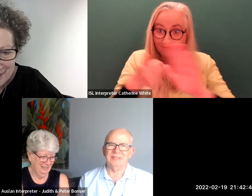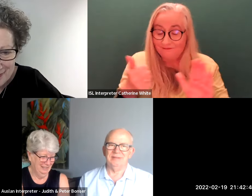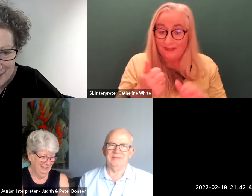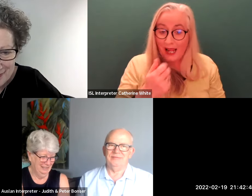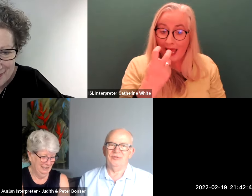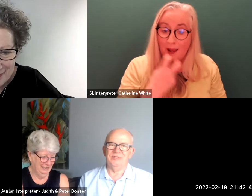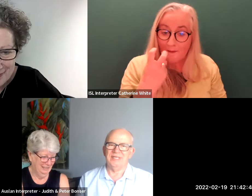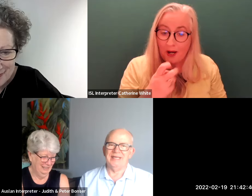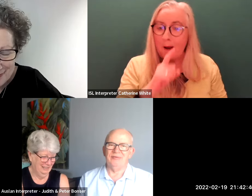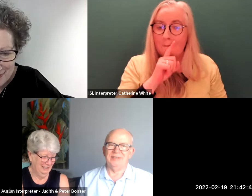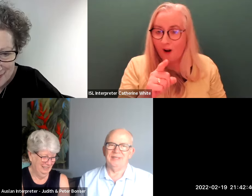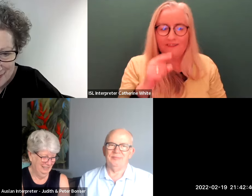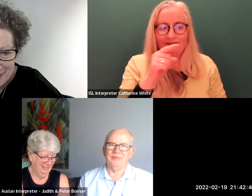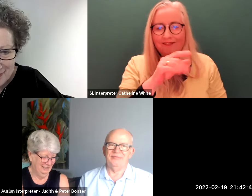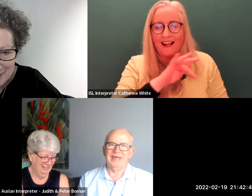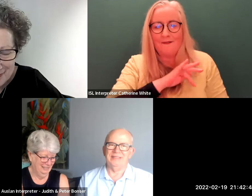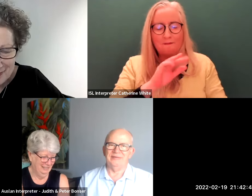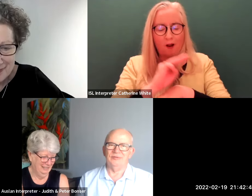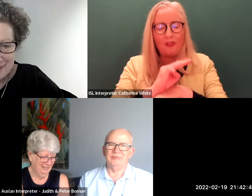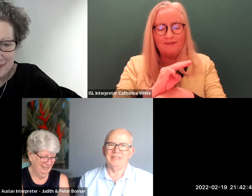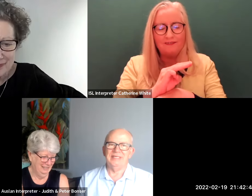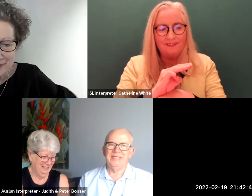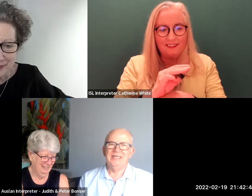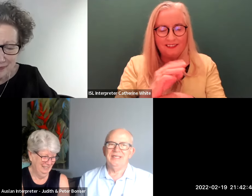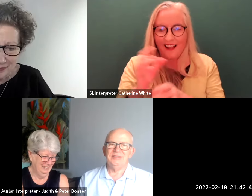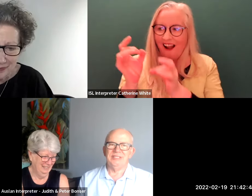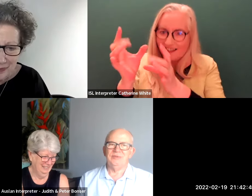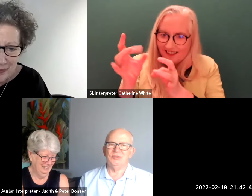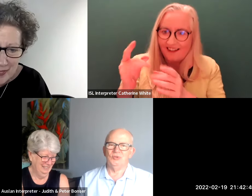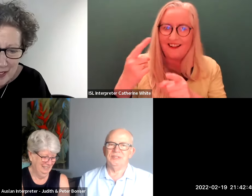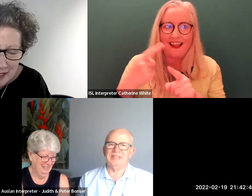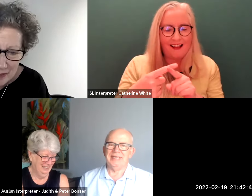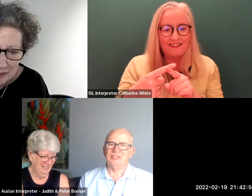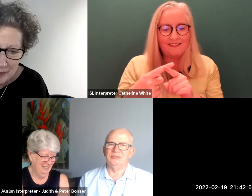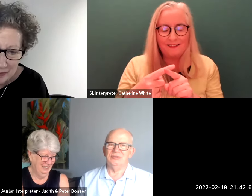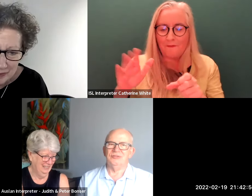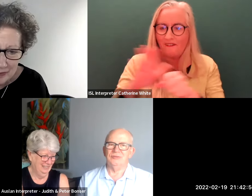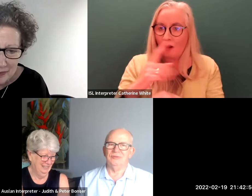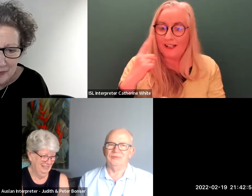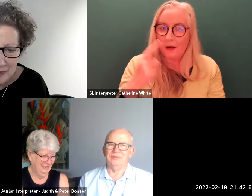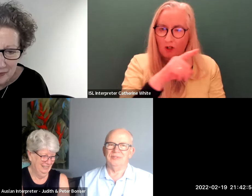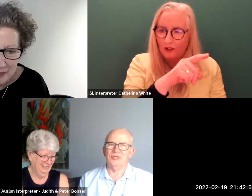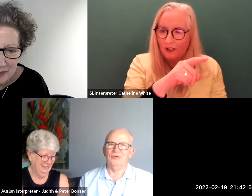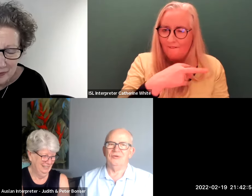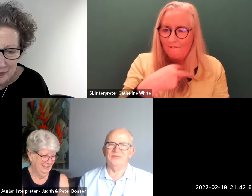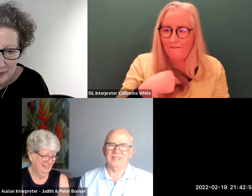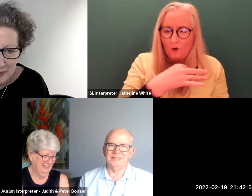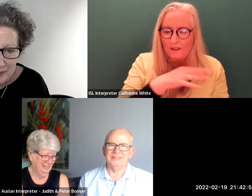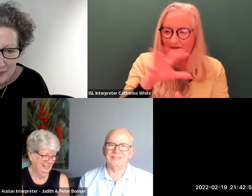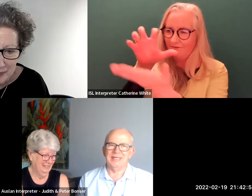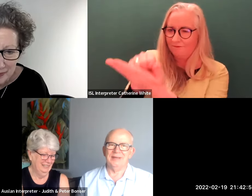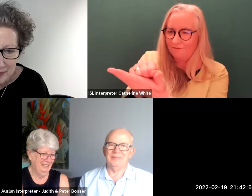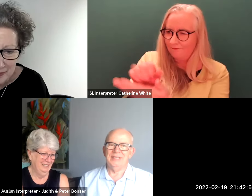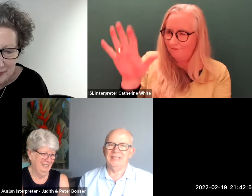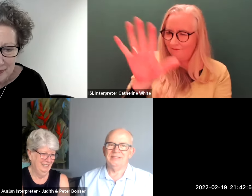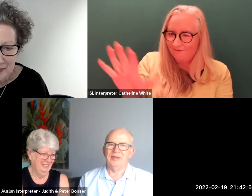was a fluent signer and a profoundly deaf woman but she was good at catching on to the tone of things